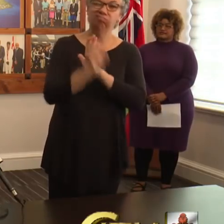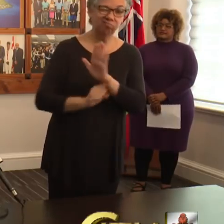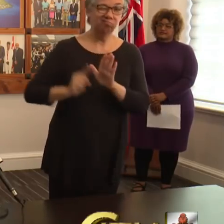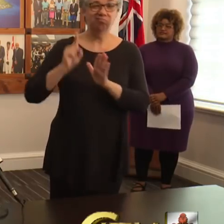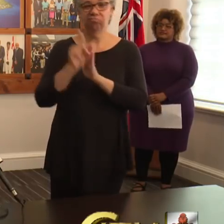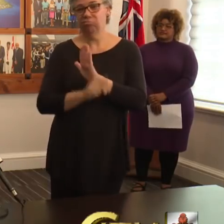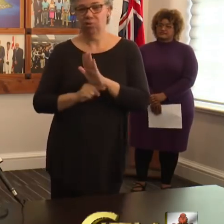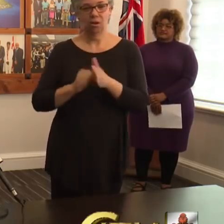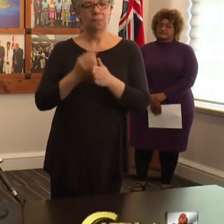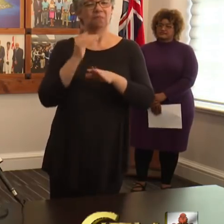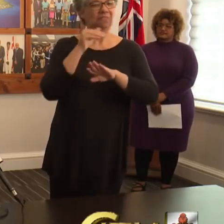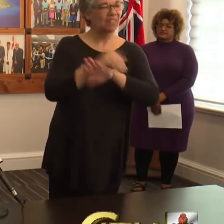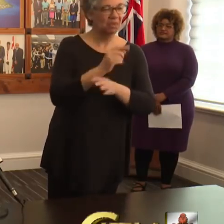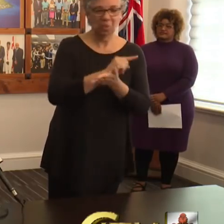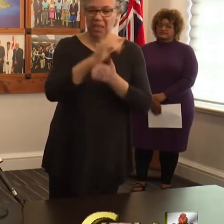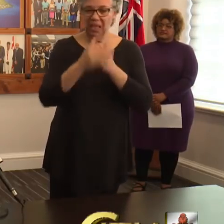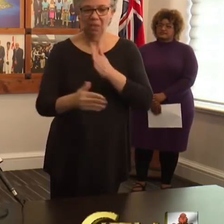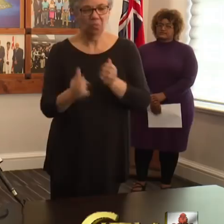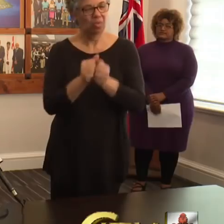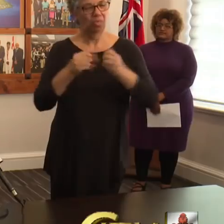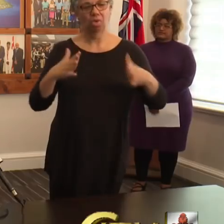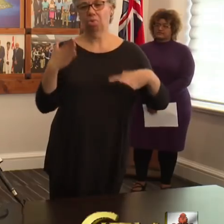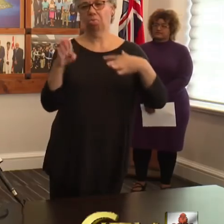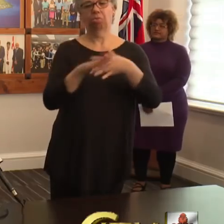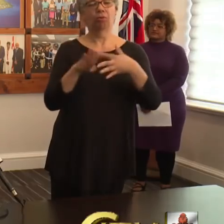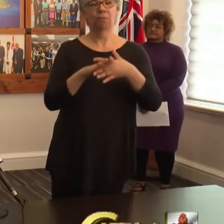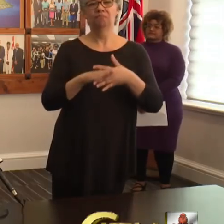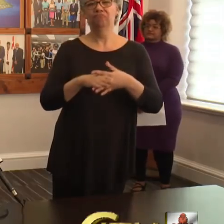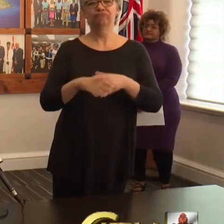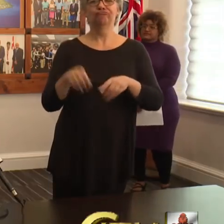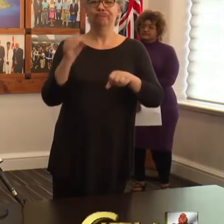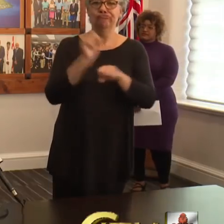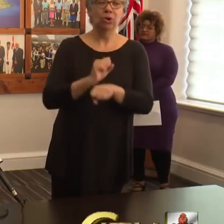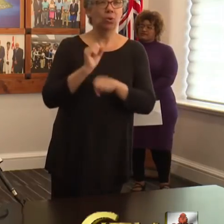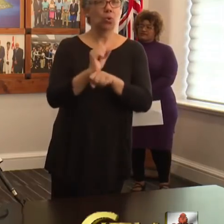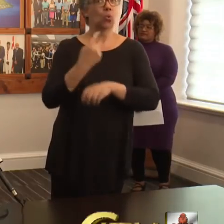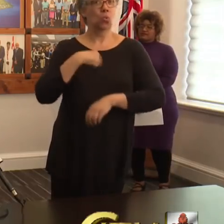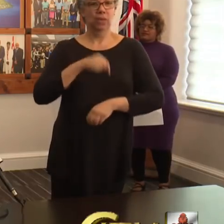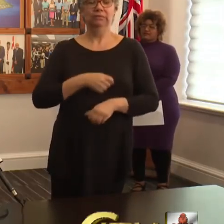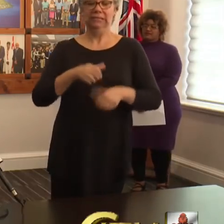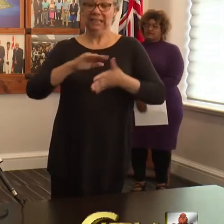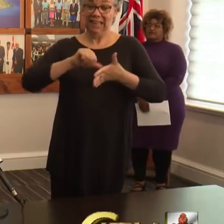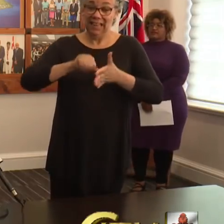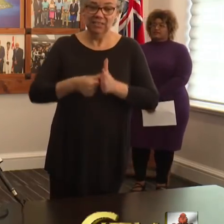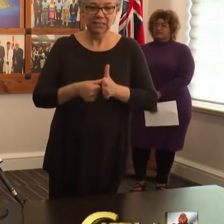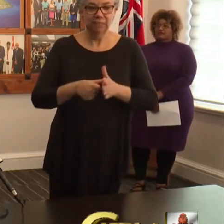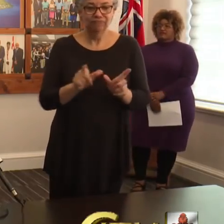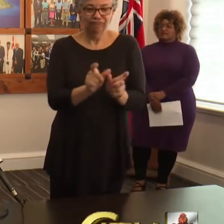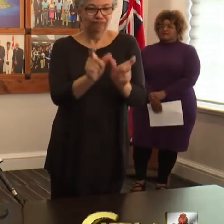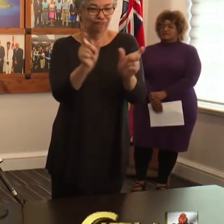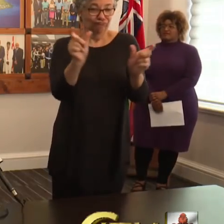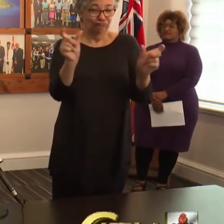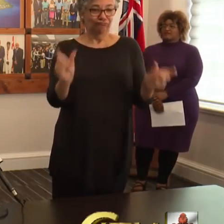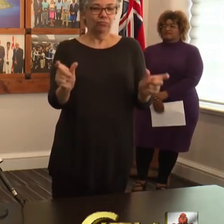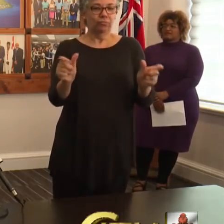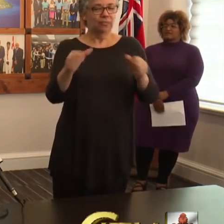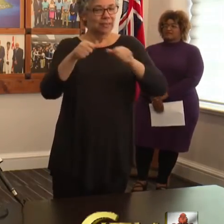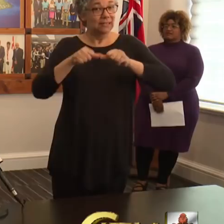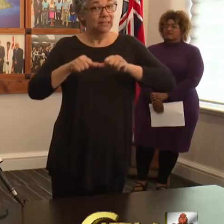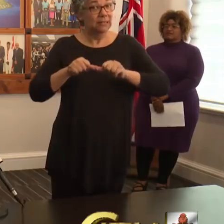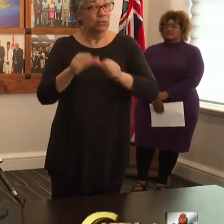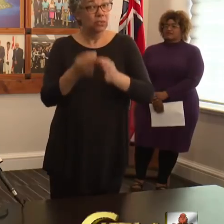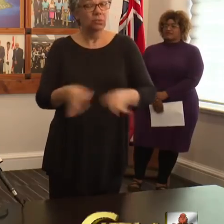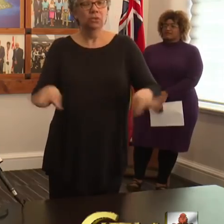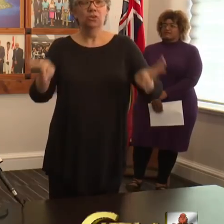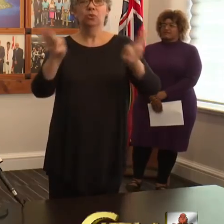evenings, weekends, without a break, to do all of this work. And we have stressed also that social distancing is continuing to be important and